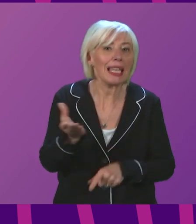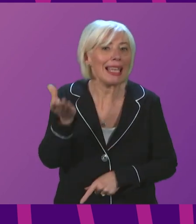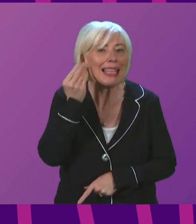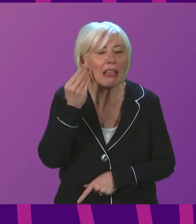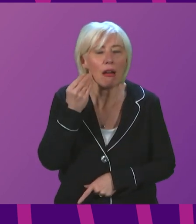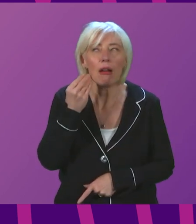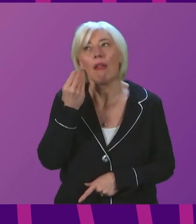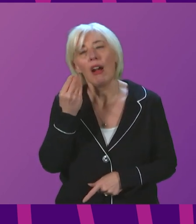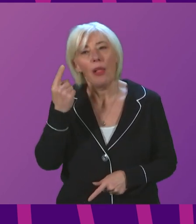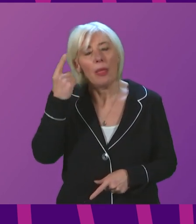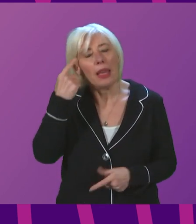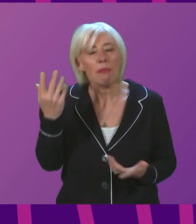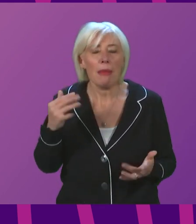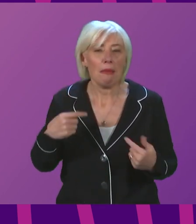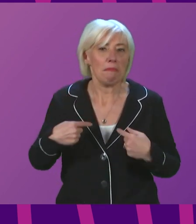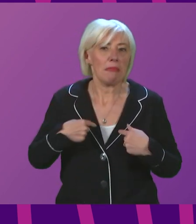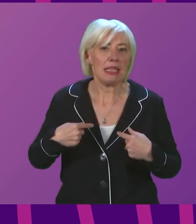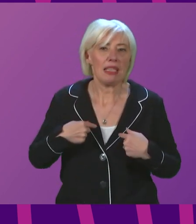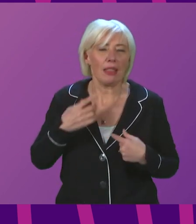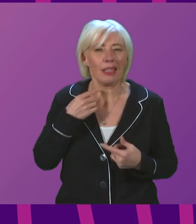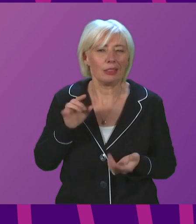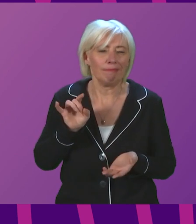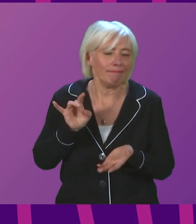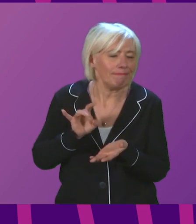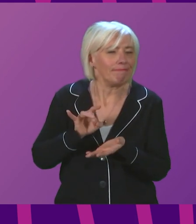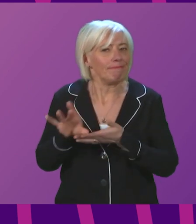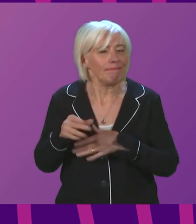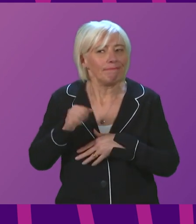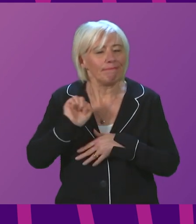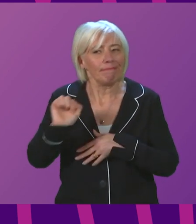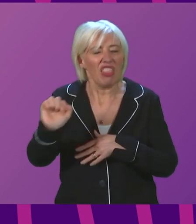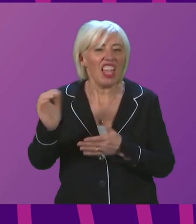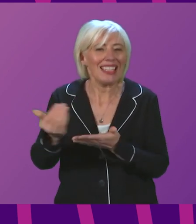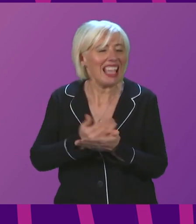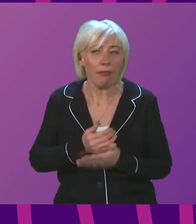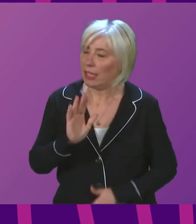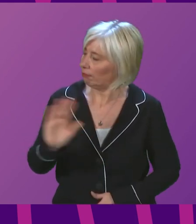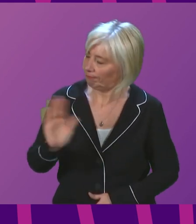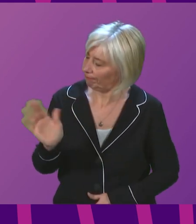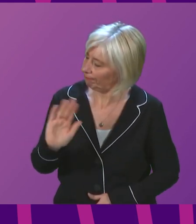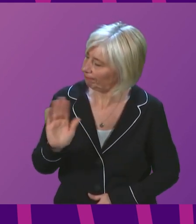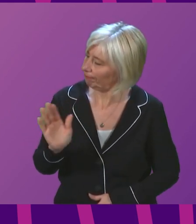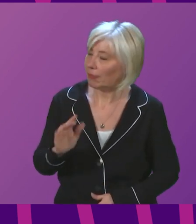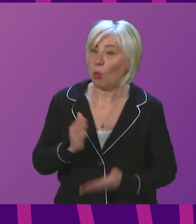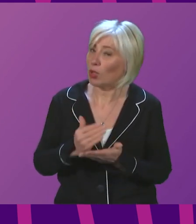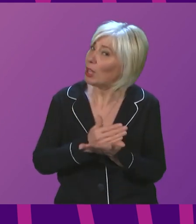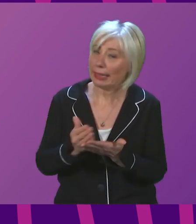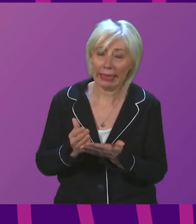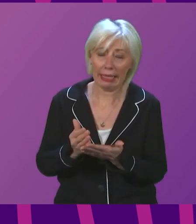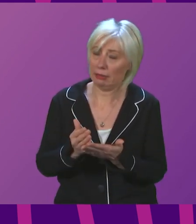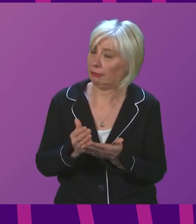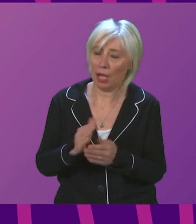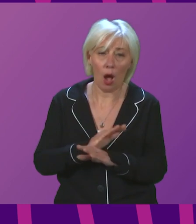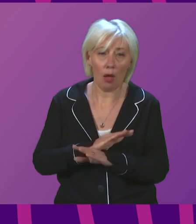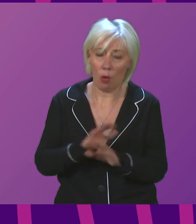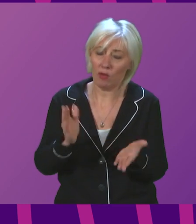think perhaps that I am dismissing concerns about their safety. I am not, and I want to be very clear about that. We must